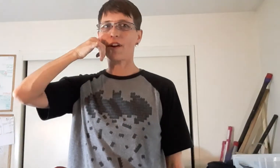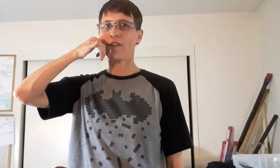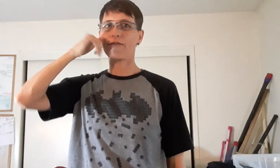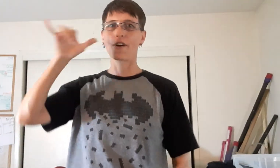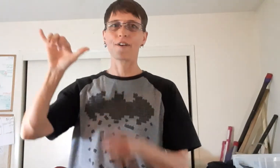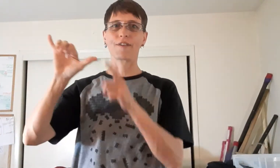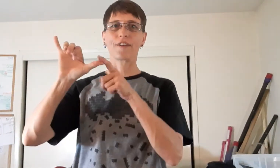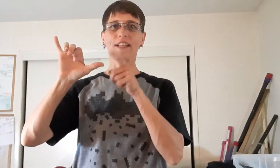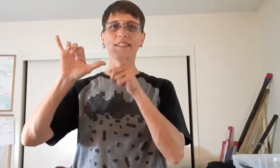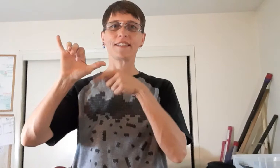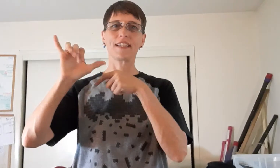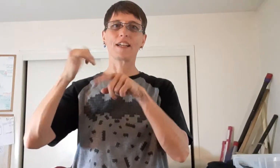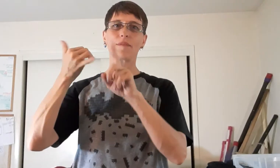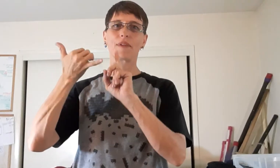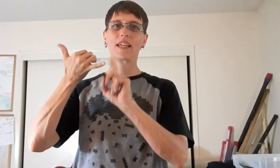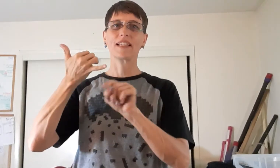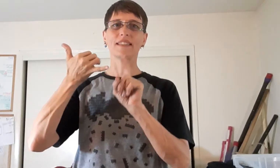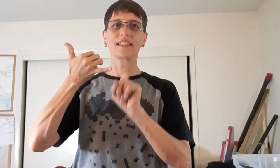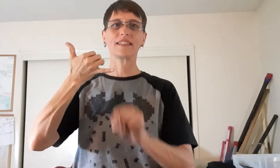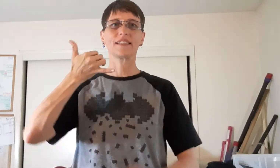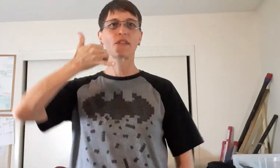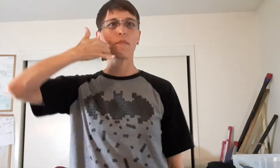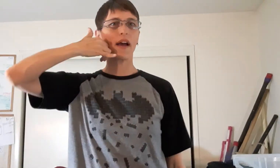on a phone. This is the earpiece, this is the mic.